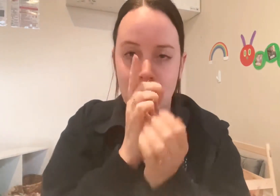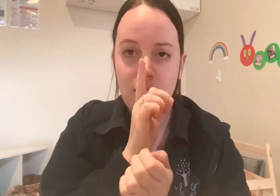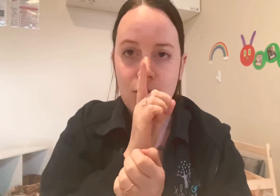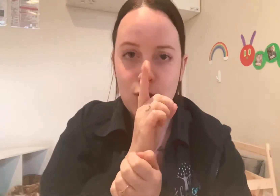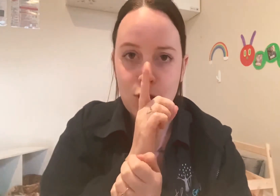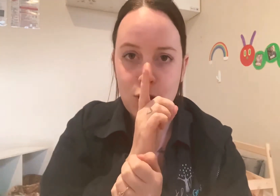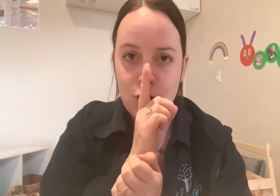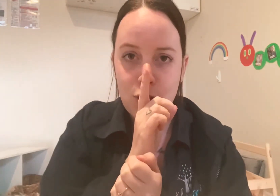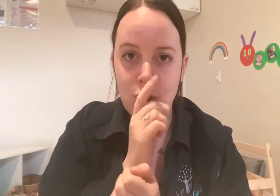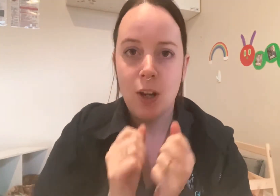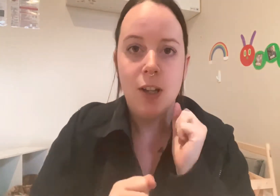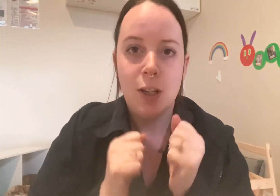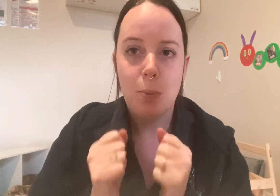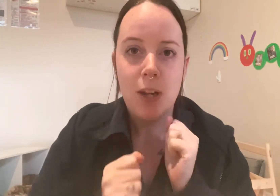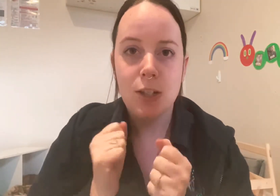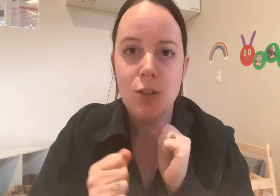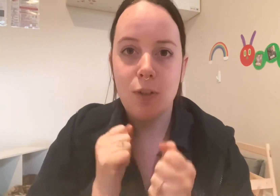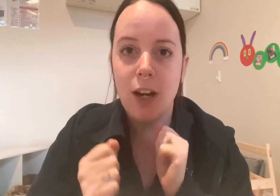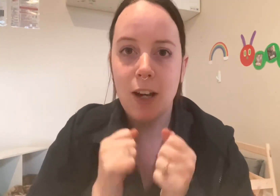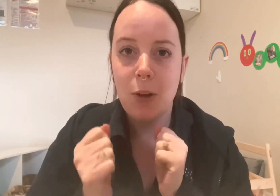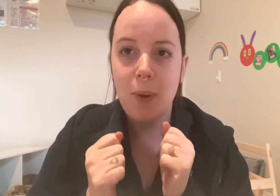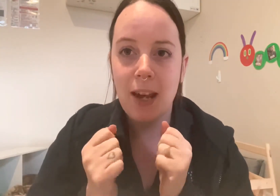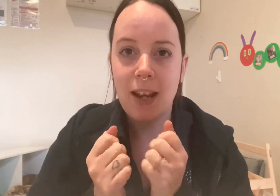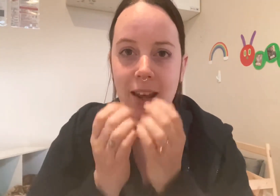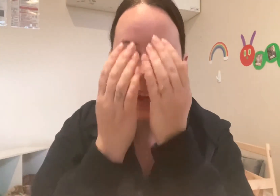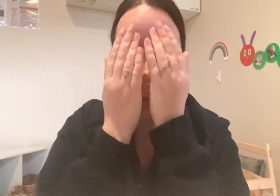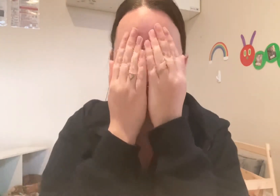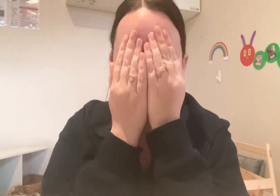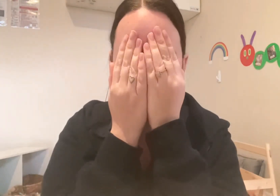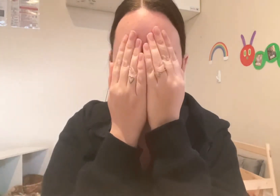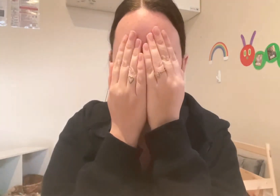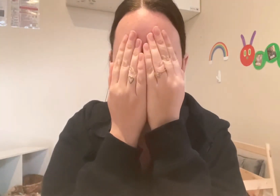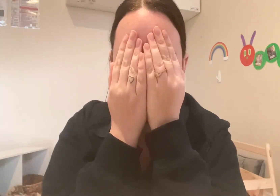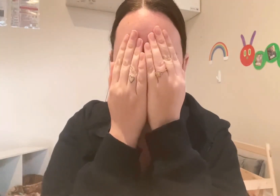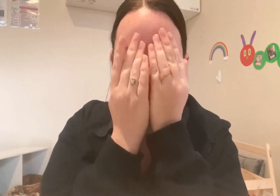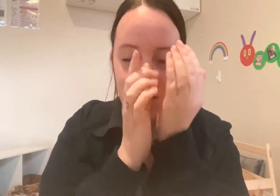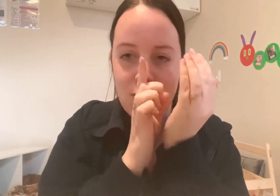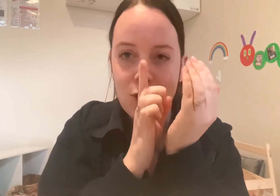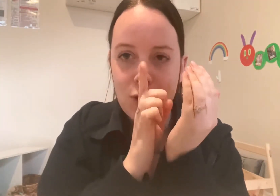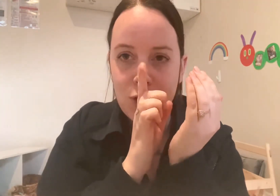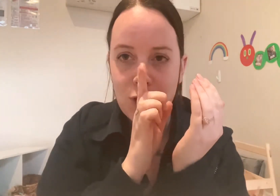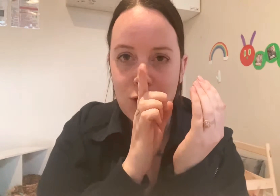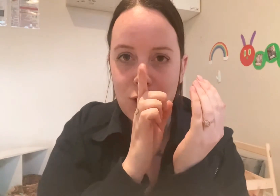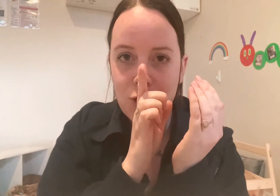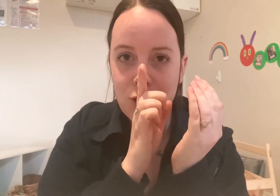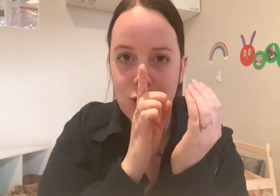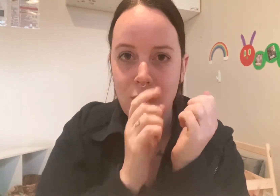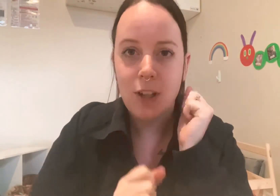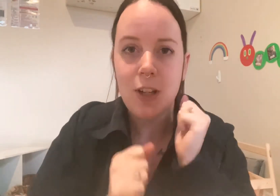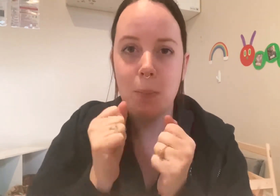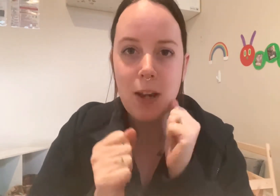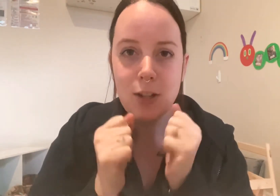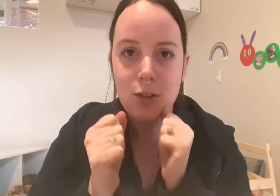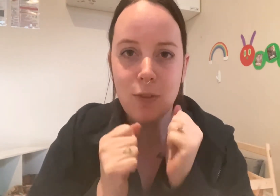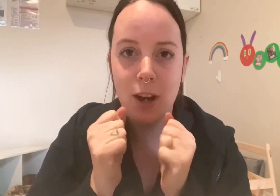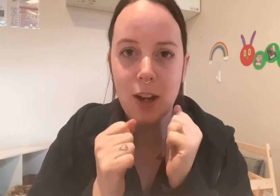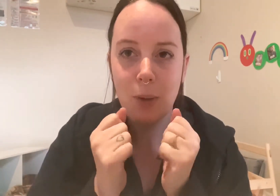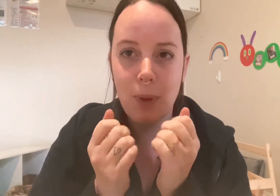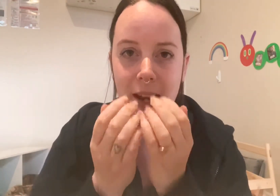Shh, you better run away and hide. Shh, you better run away